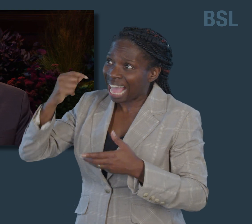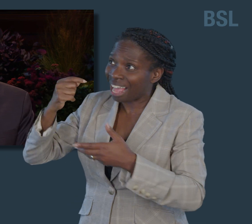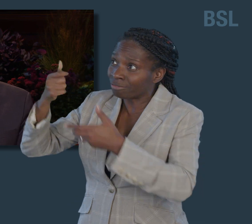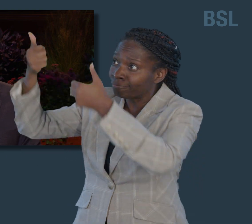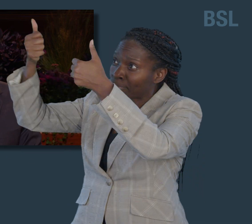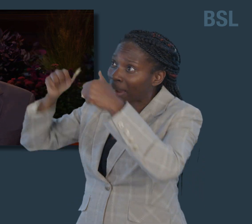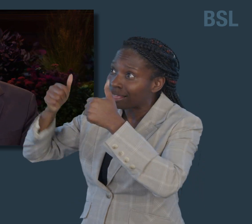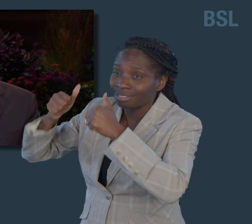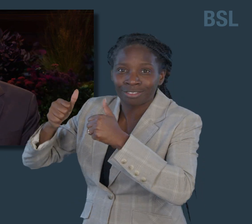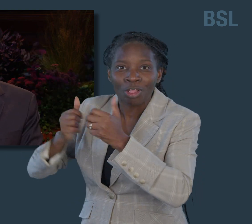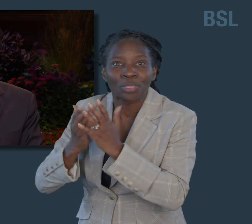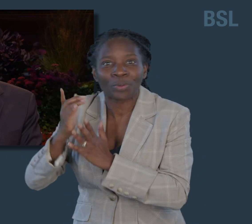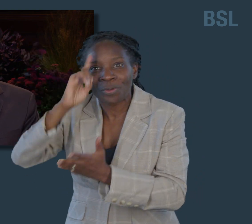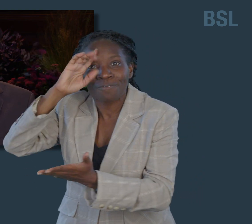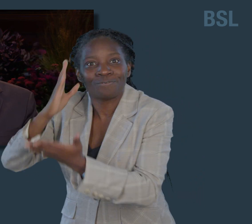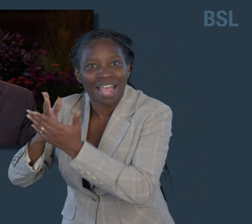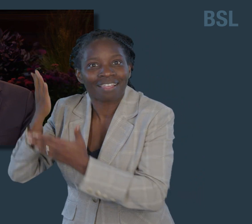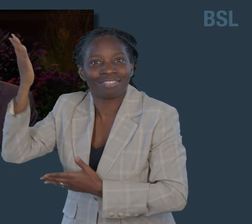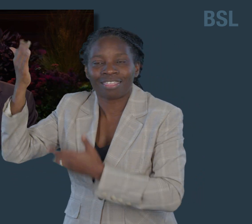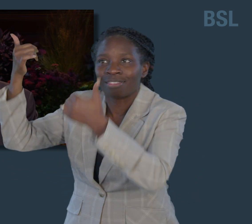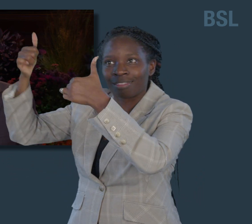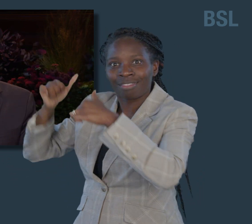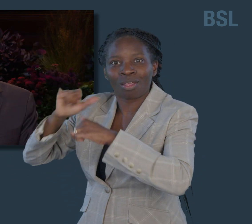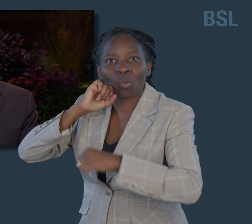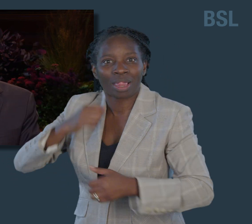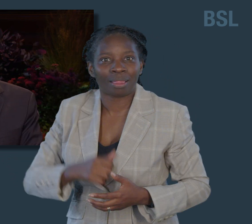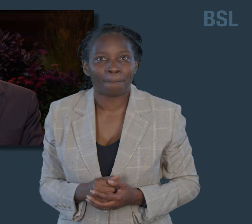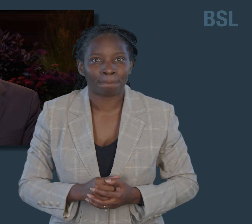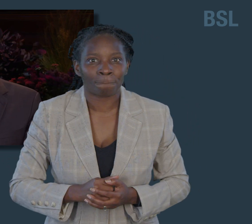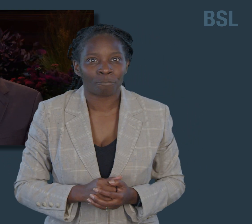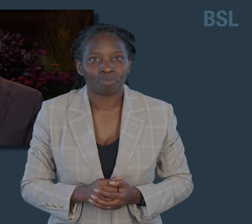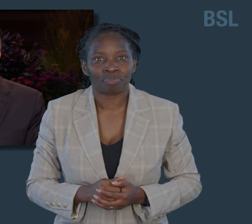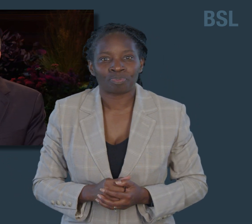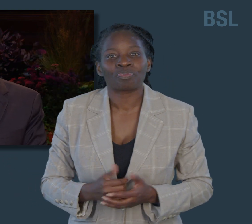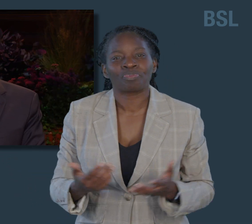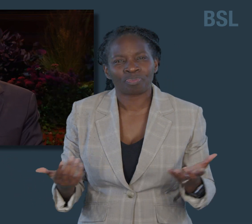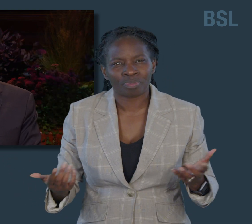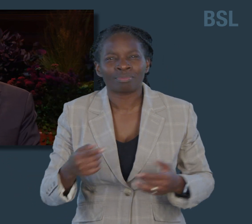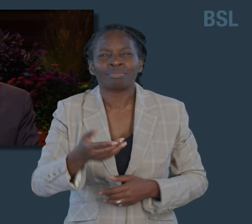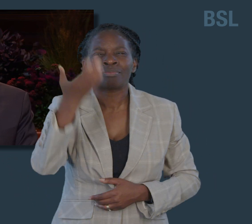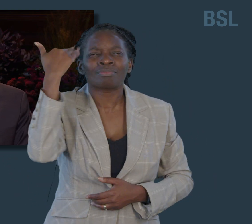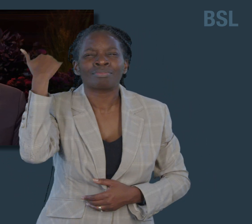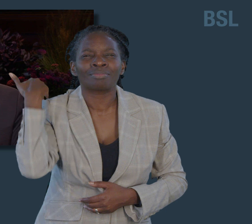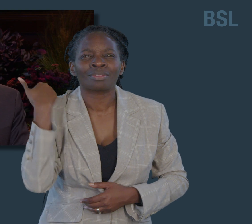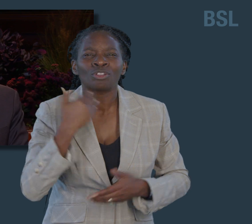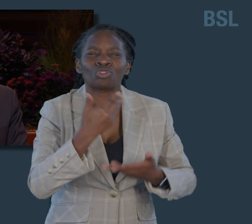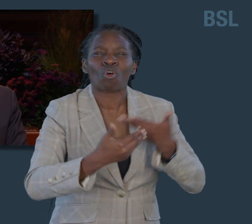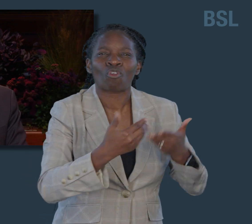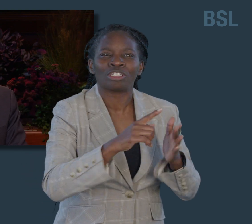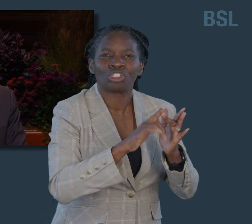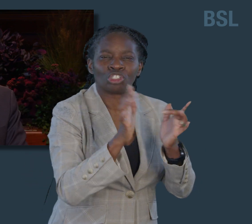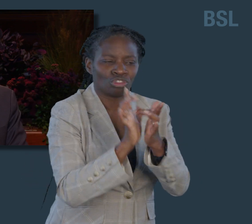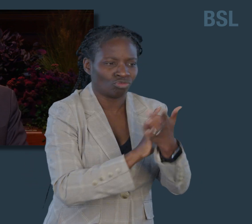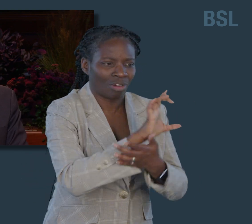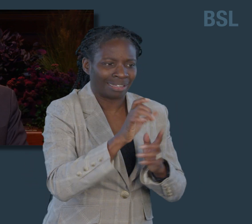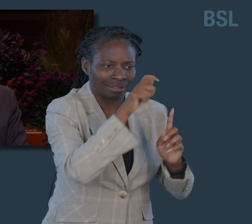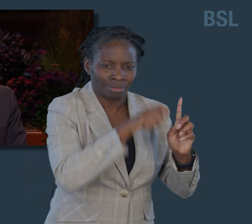Jesus Christ. As the disciples walked away from the Savior that day, He then asked the Twelve, Will ye also